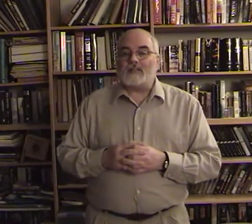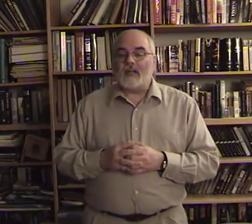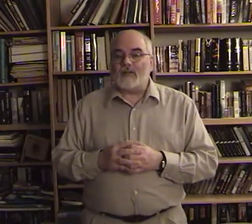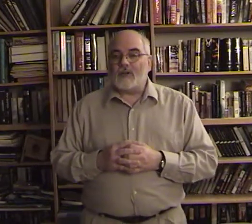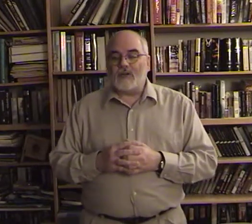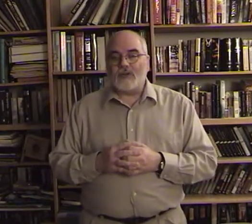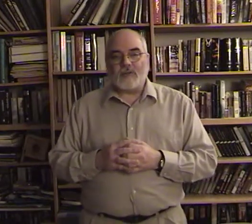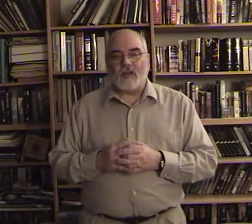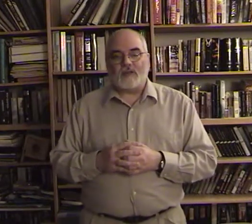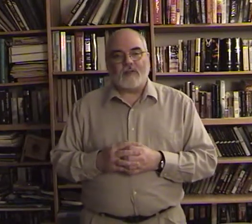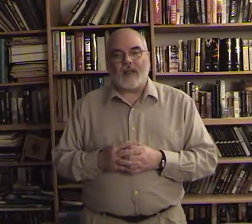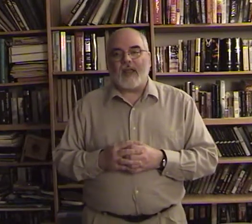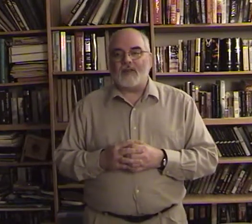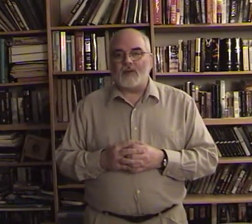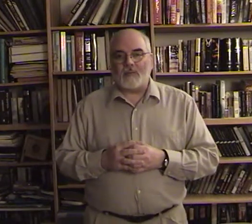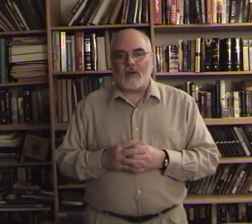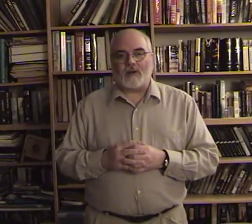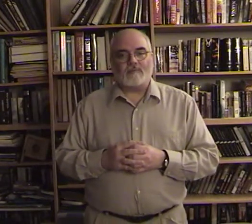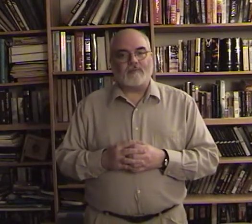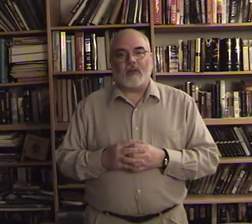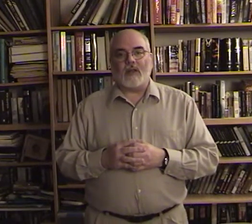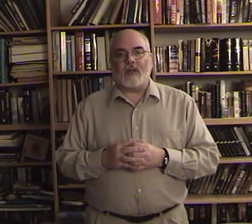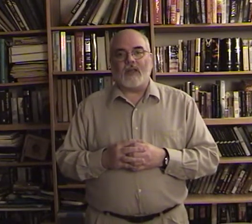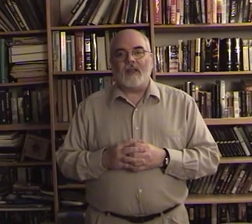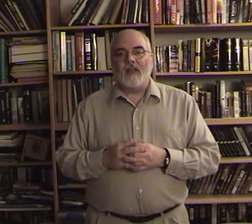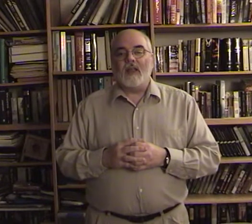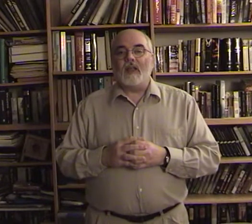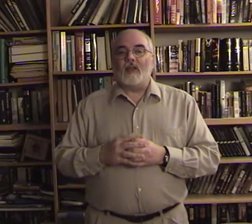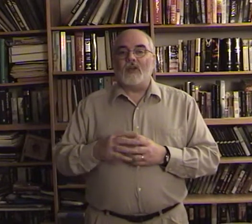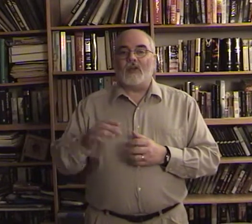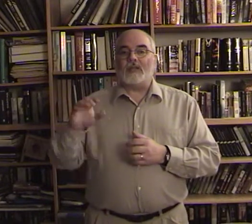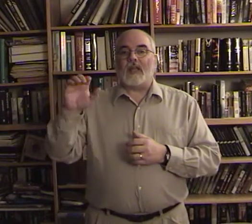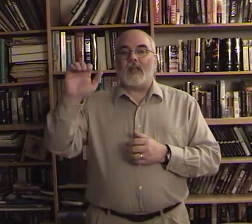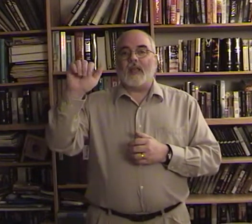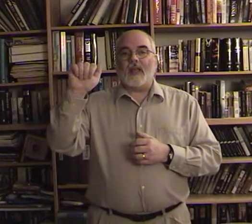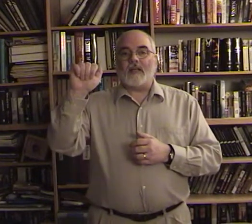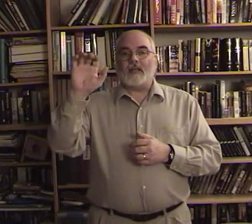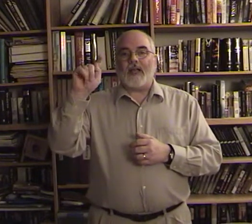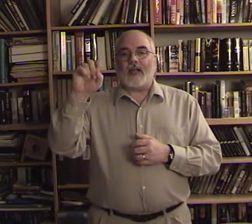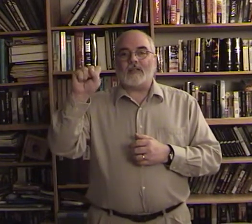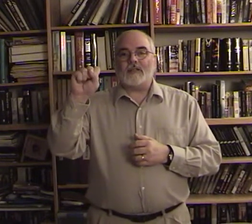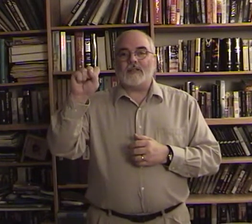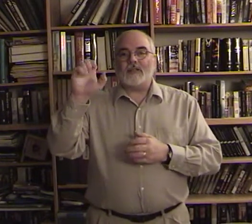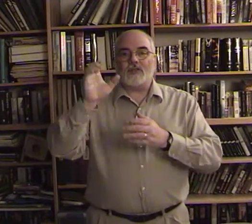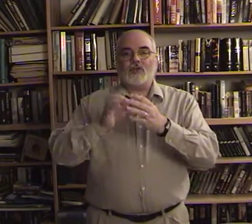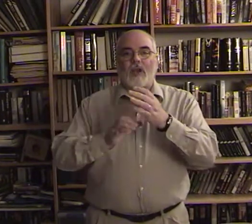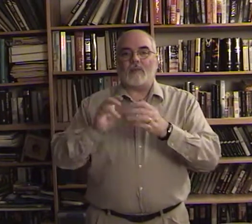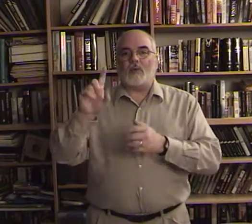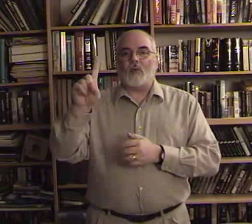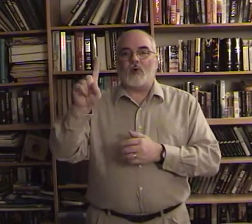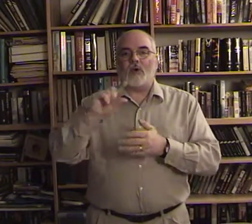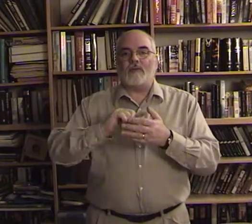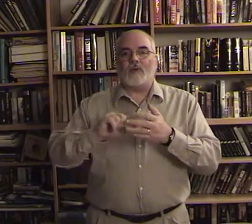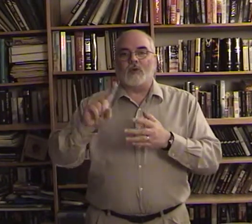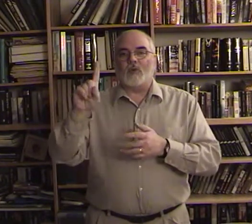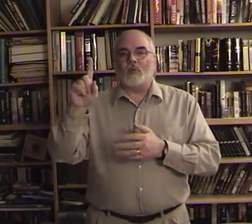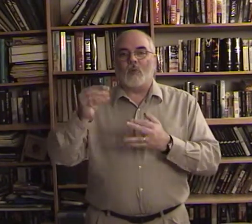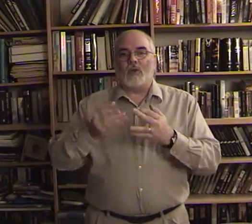to introduce yourself and your book okay you're gonna say Acts chapter 1 verses 1